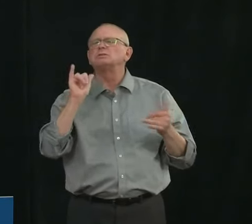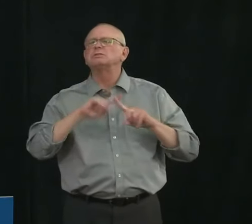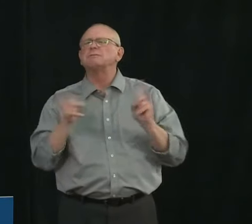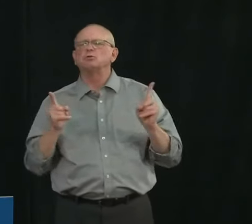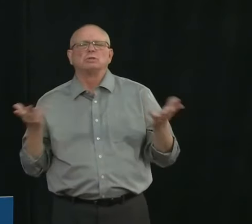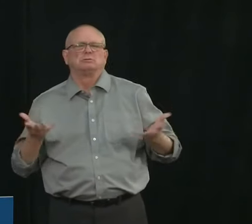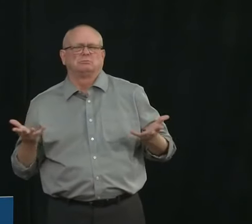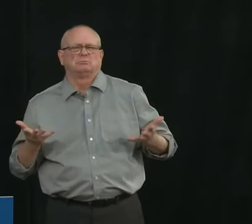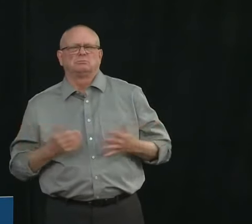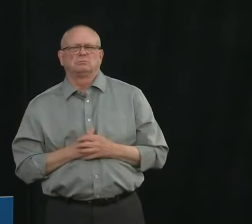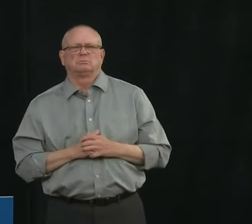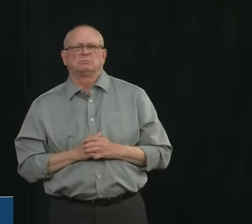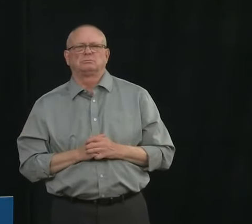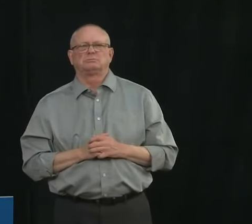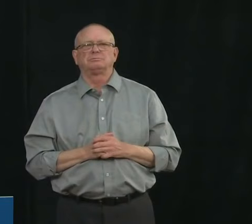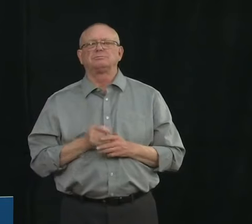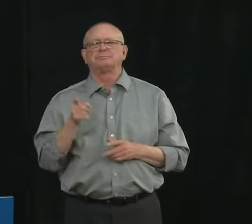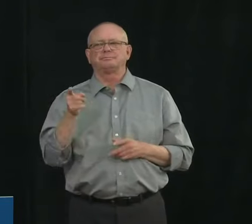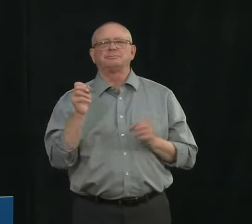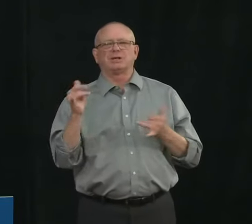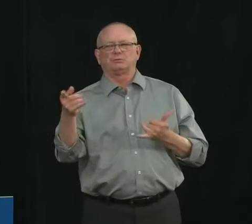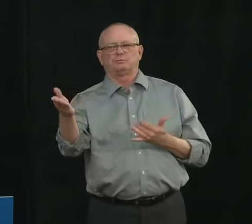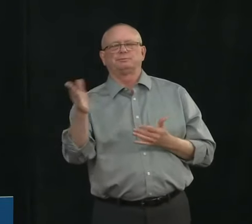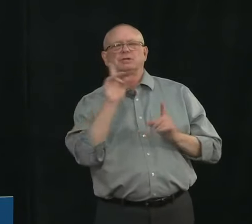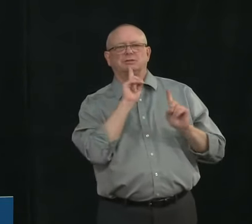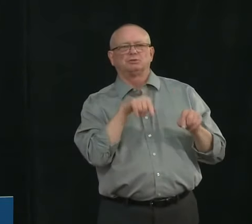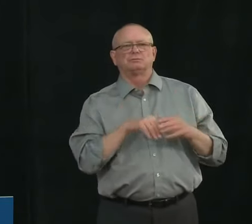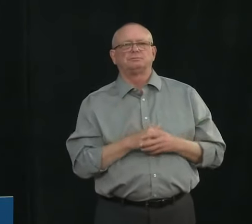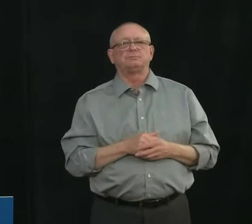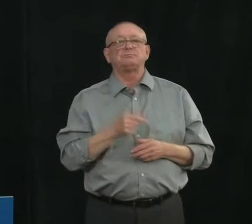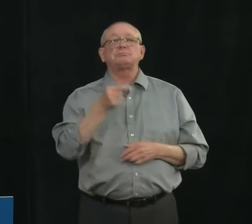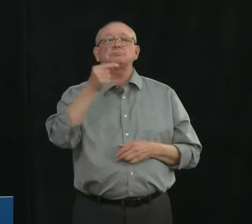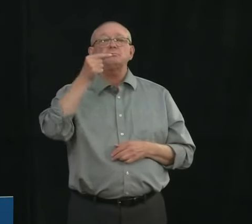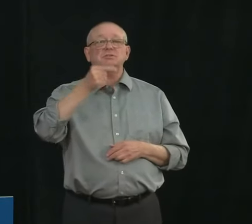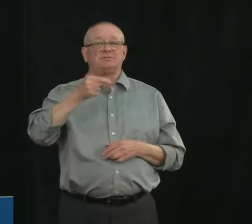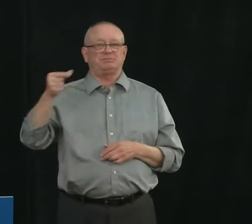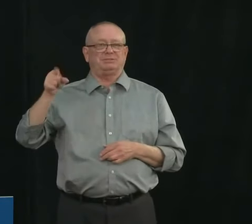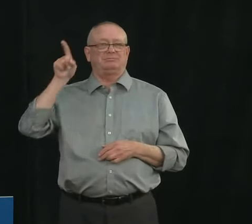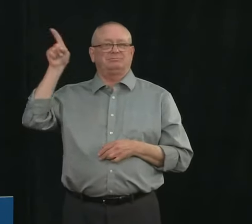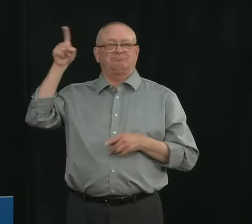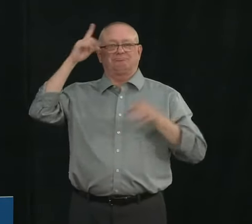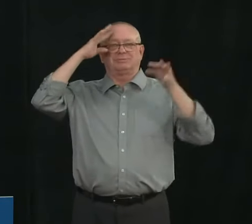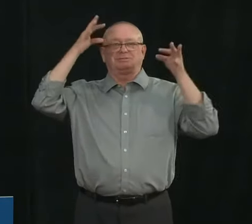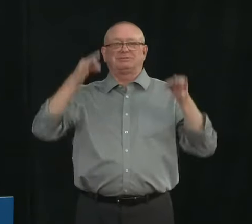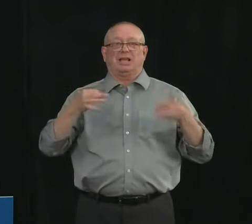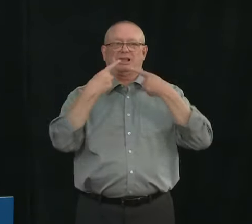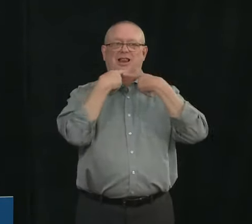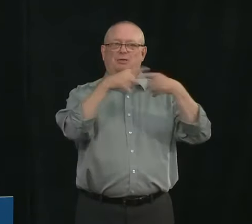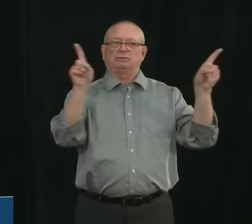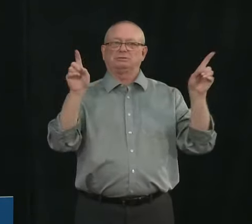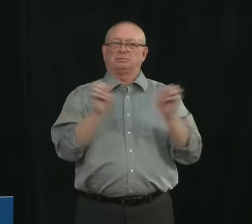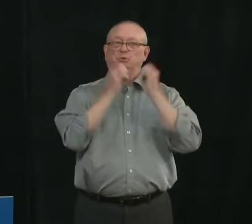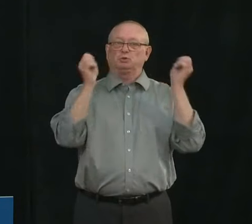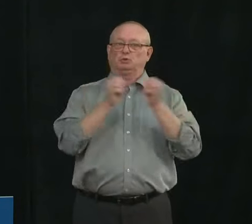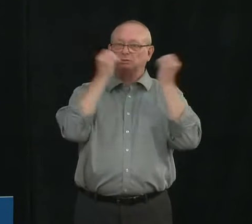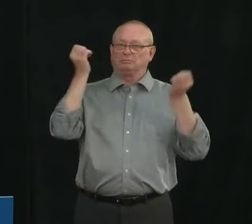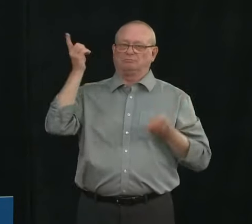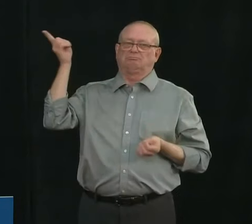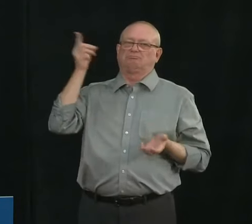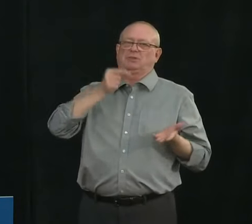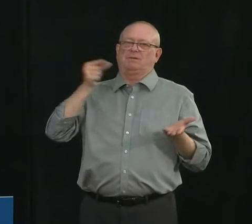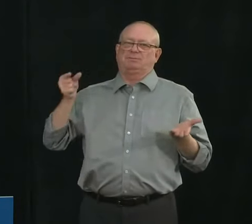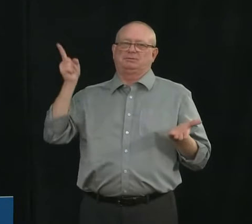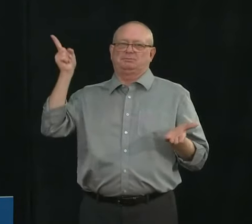is the decision of government and with respect to advice I think it's looking at